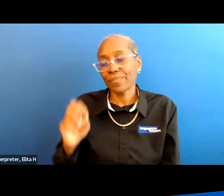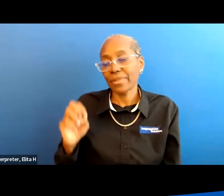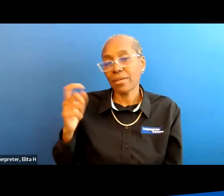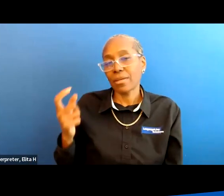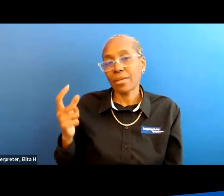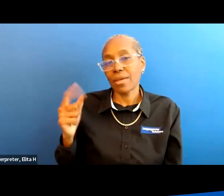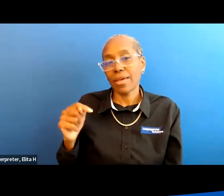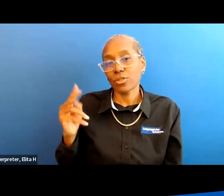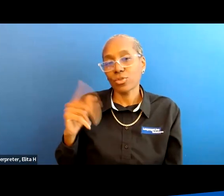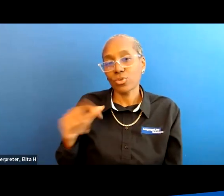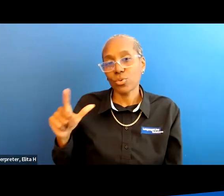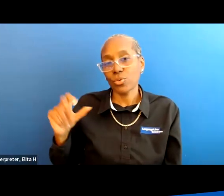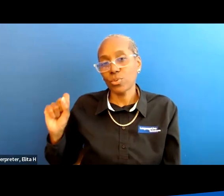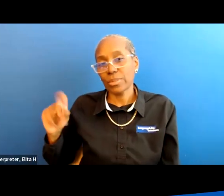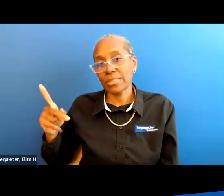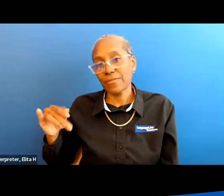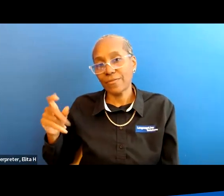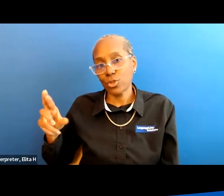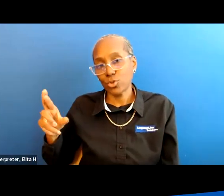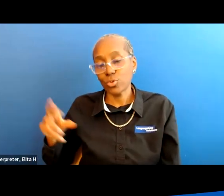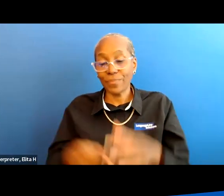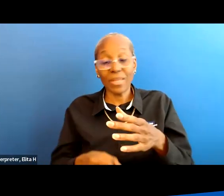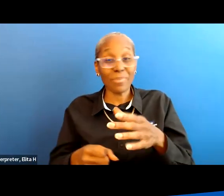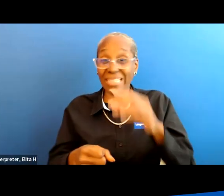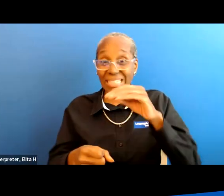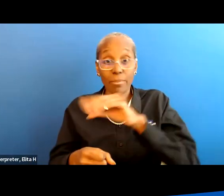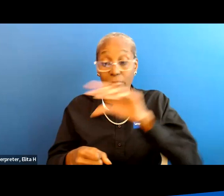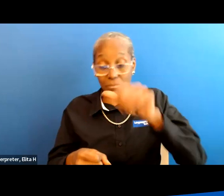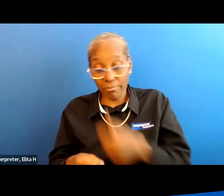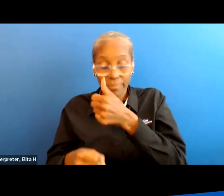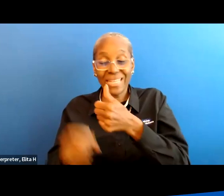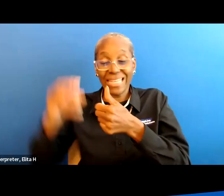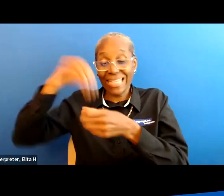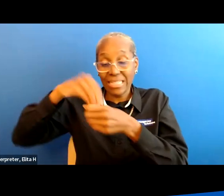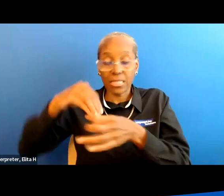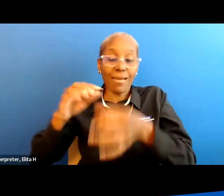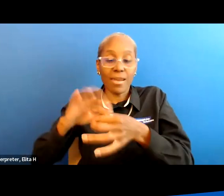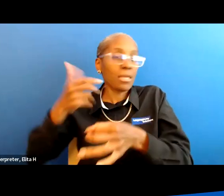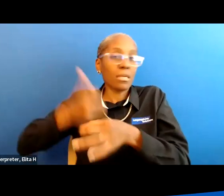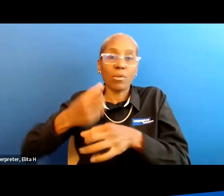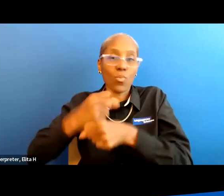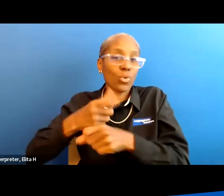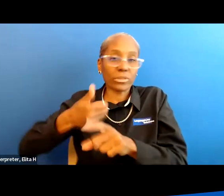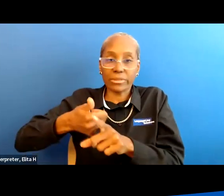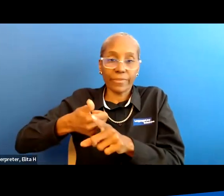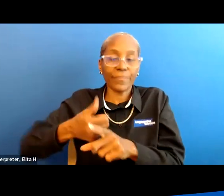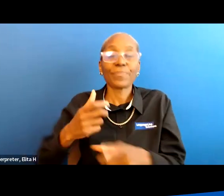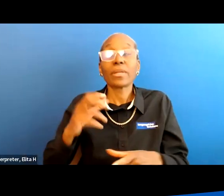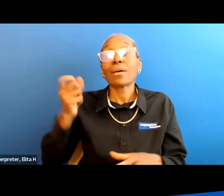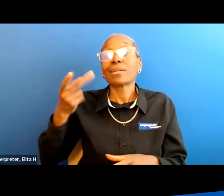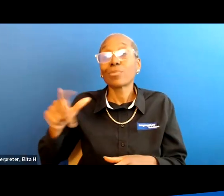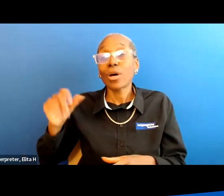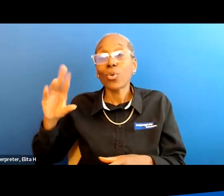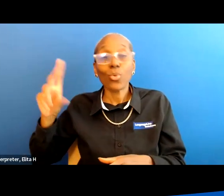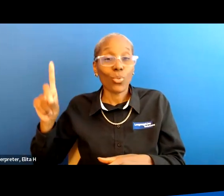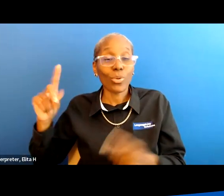that's closing the internal sphincter is going to work on its own accord and so what happens in spinal cord injury is sometimes it gets